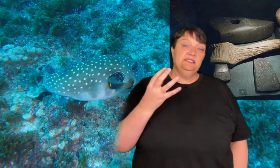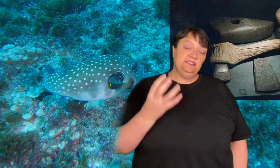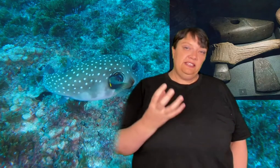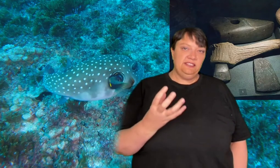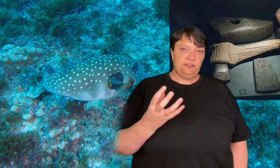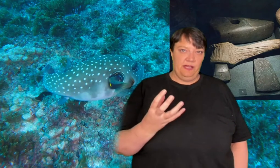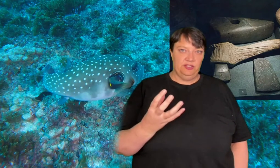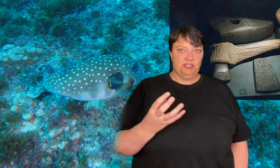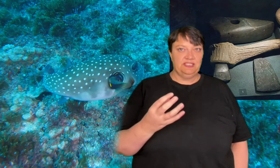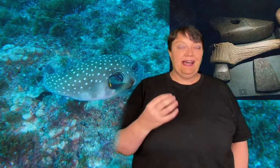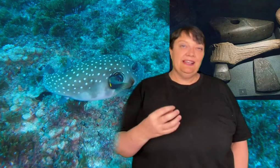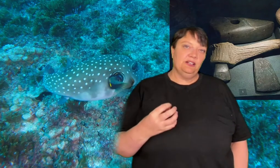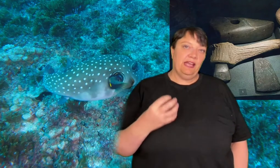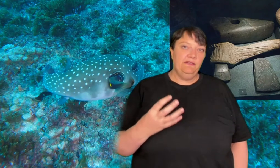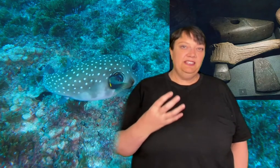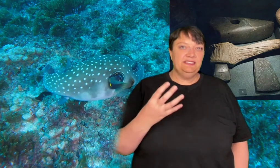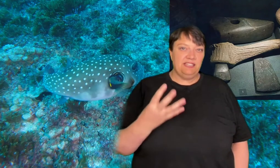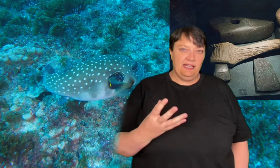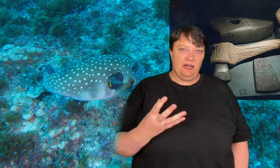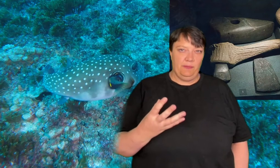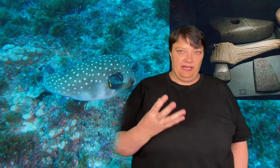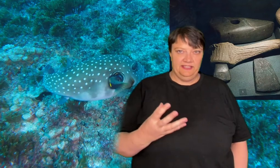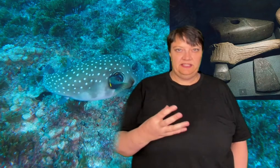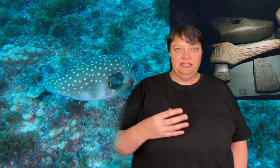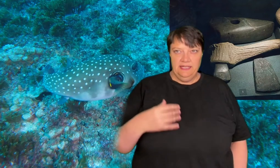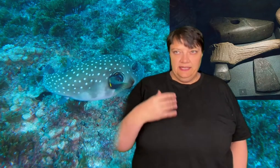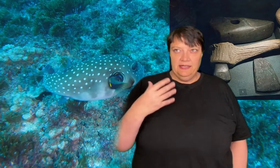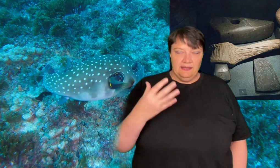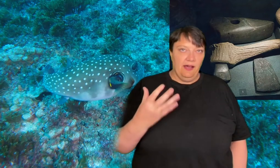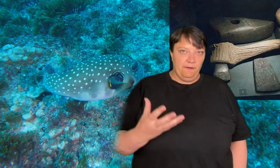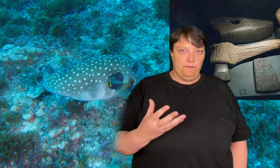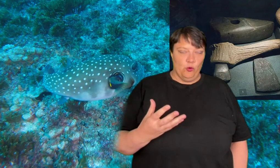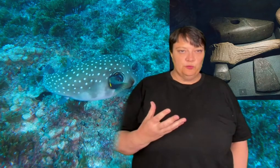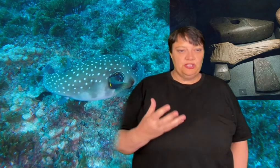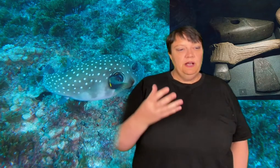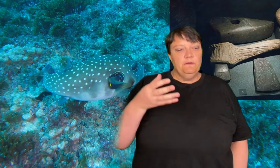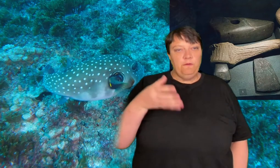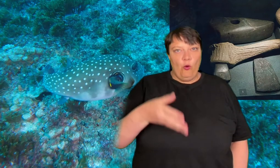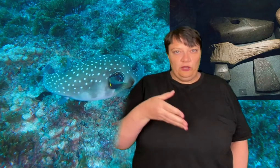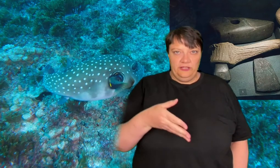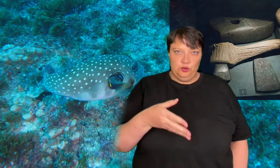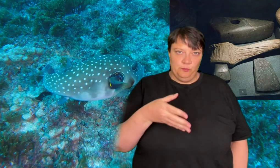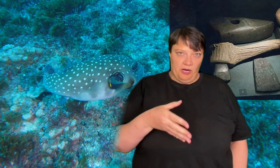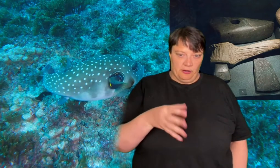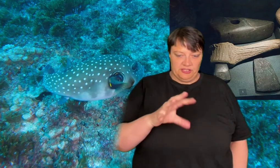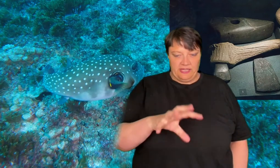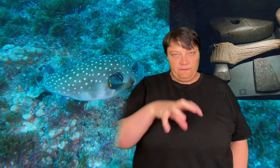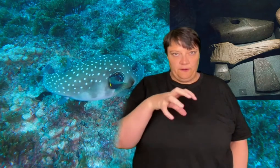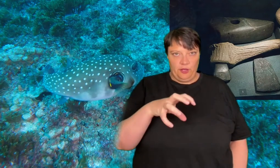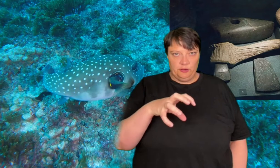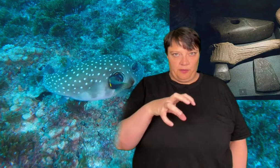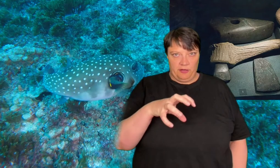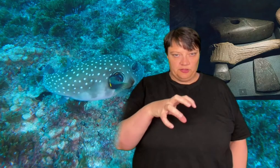sea sponges and other heavy silica based life forms fall into burrows